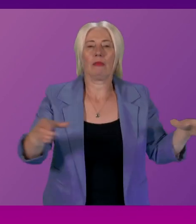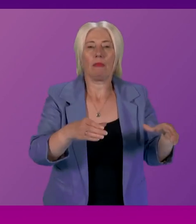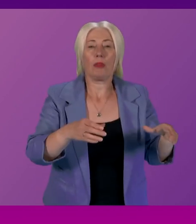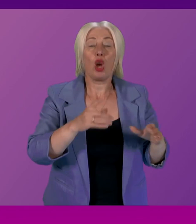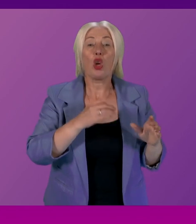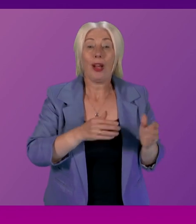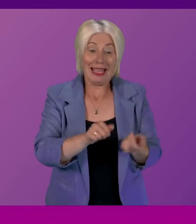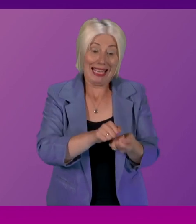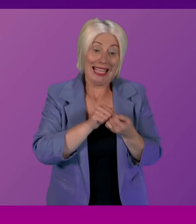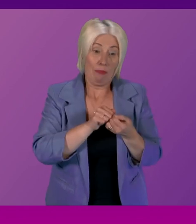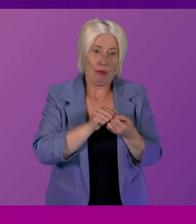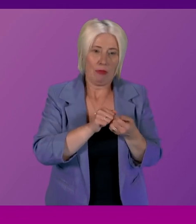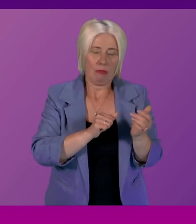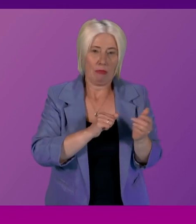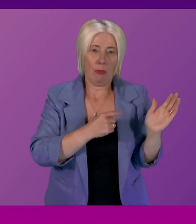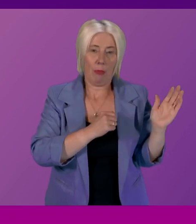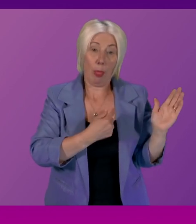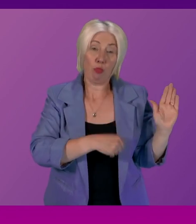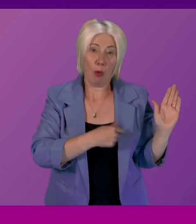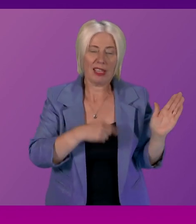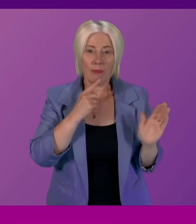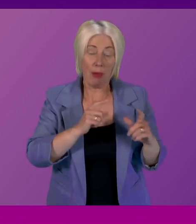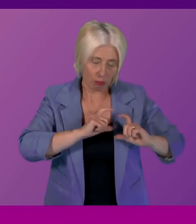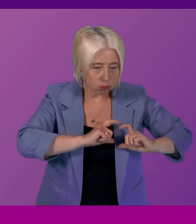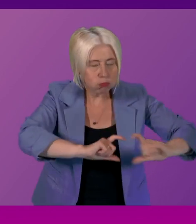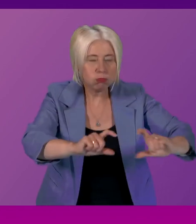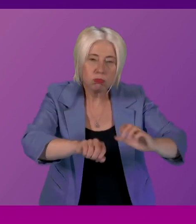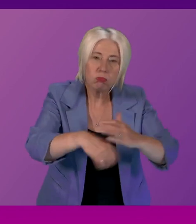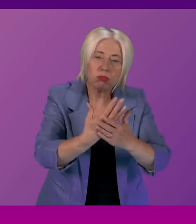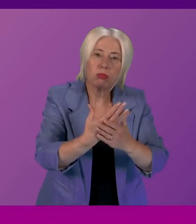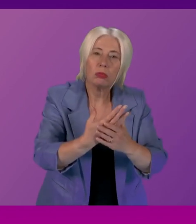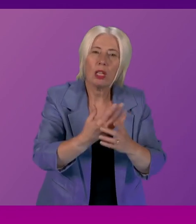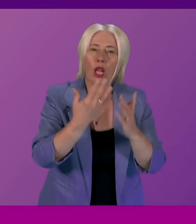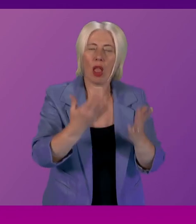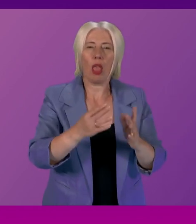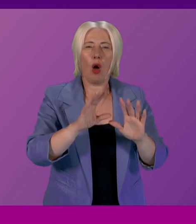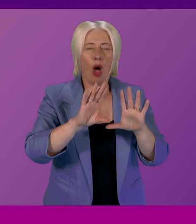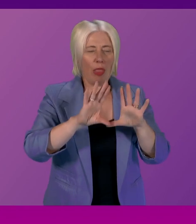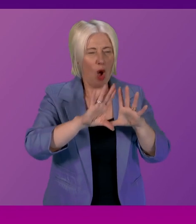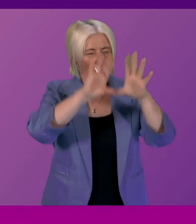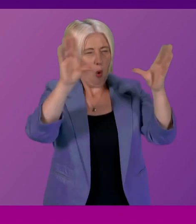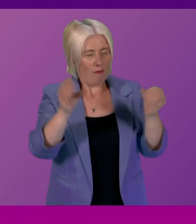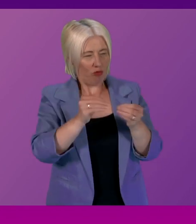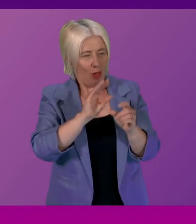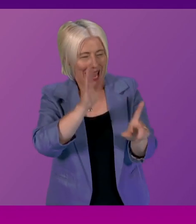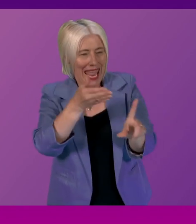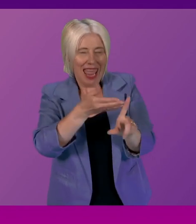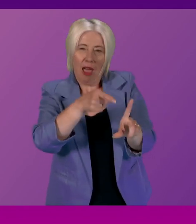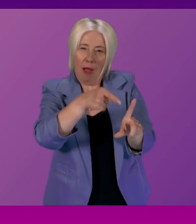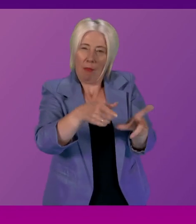the promise to in relation to what will it's kind of overarching aim B